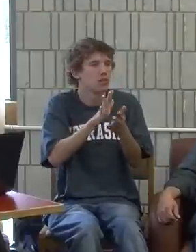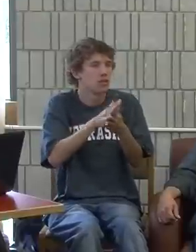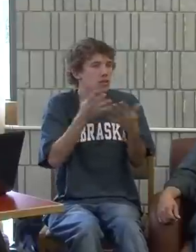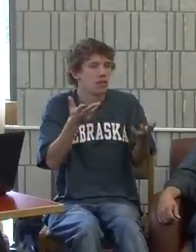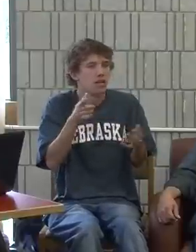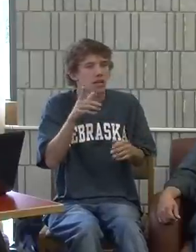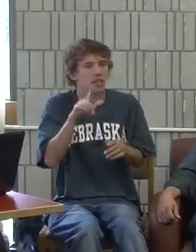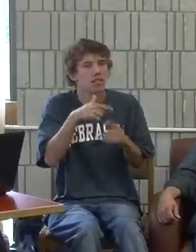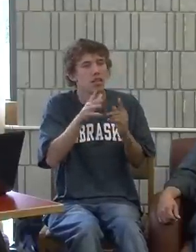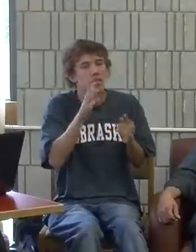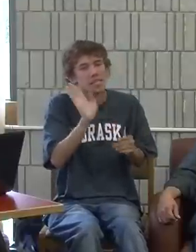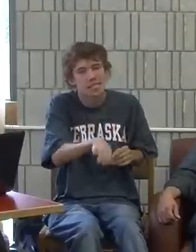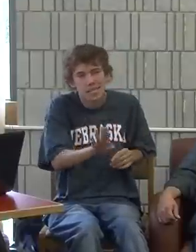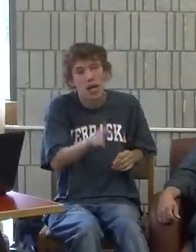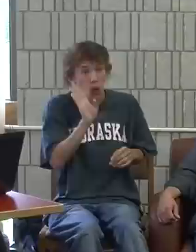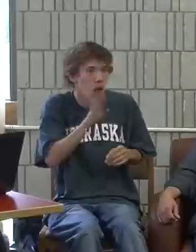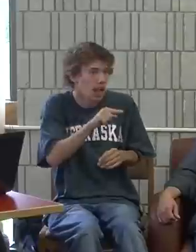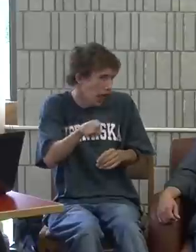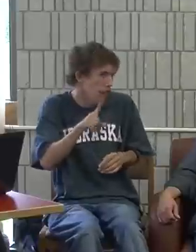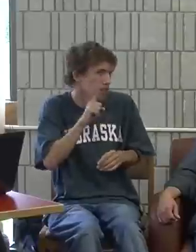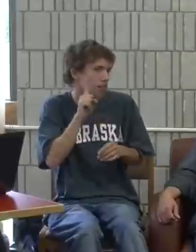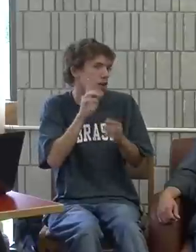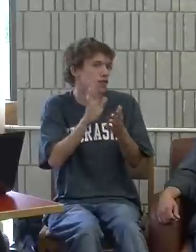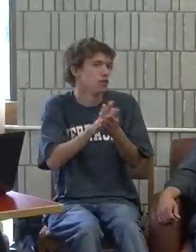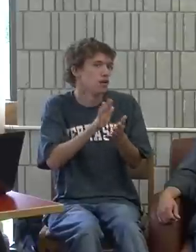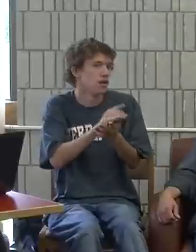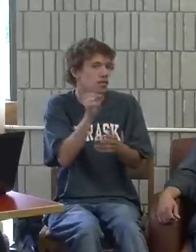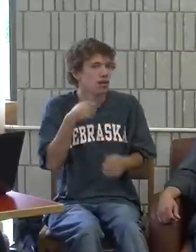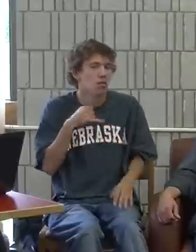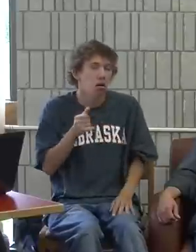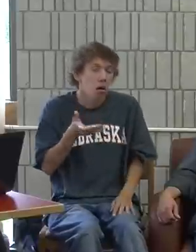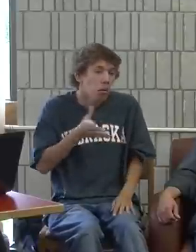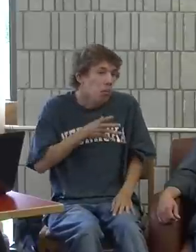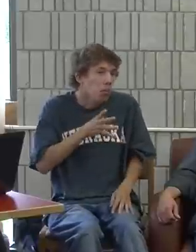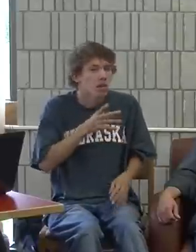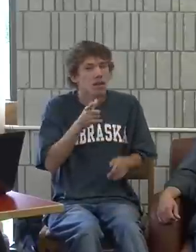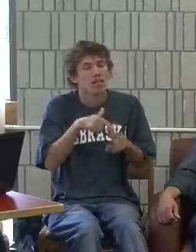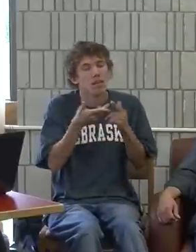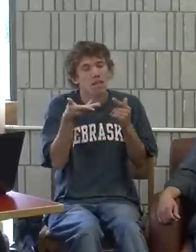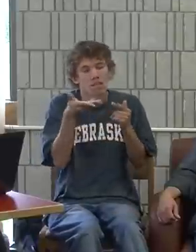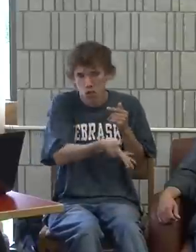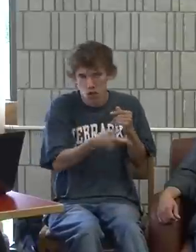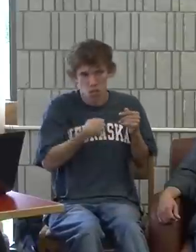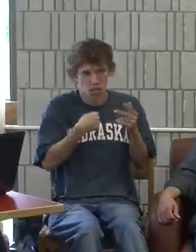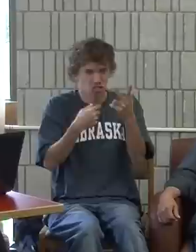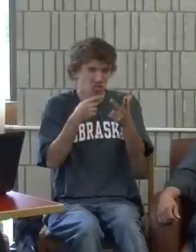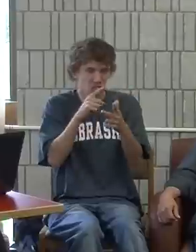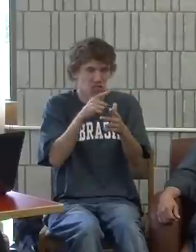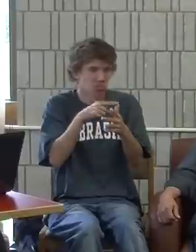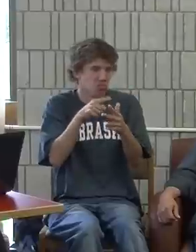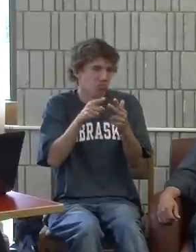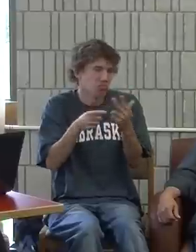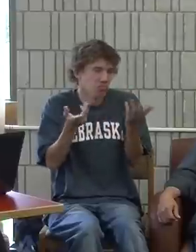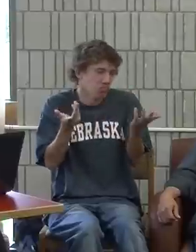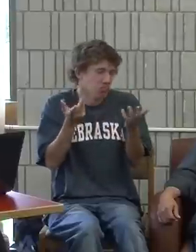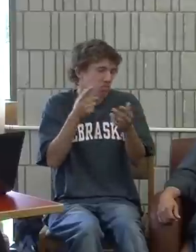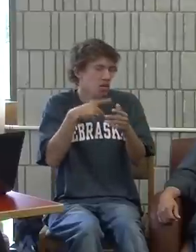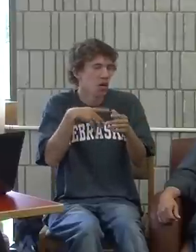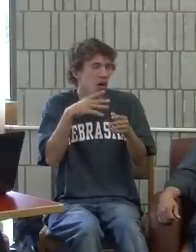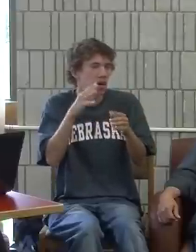And I decided that I wanted to be transferred to a school, and he said that, my mom said that there would be a school for the deaf. She offered me three options